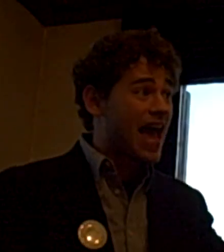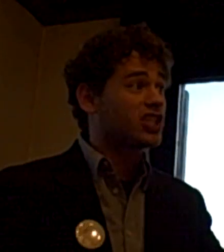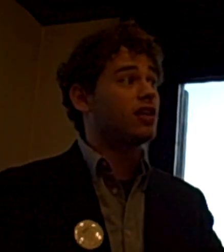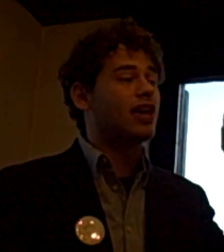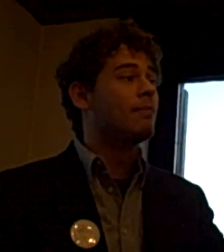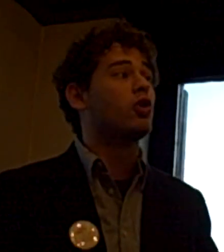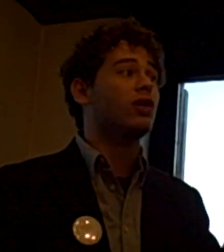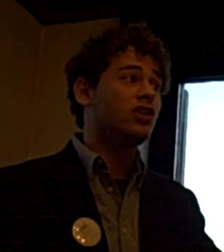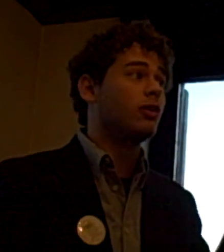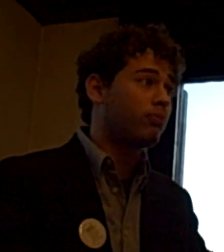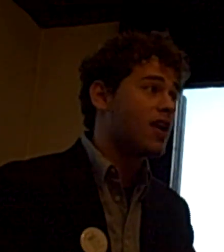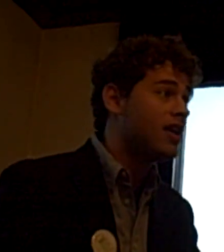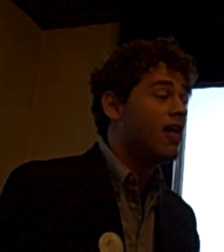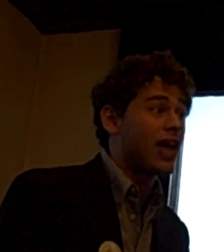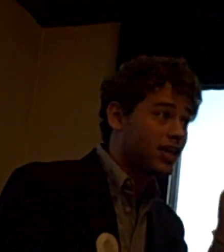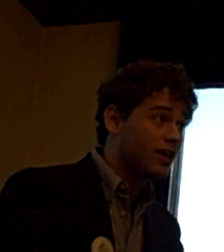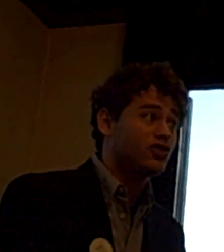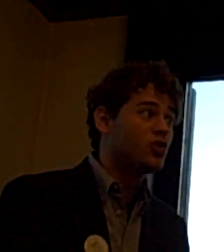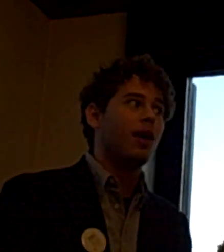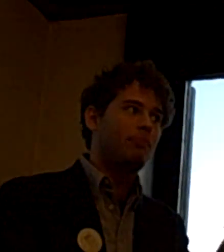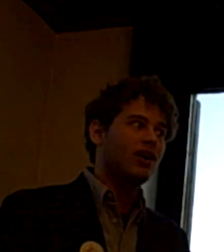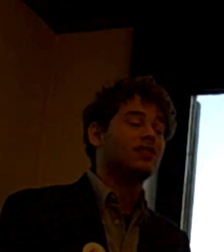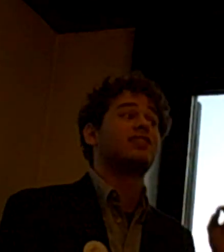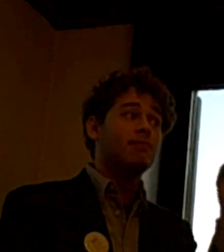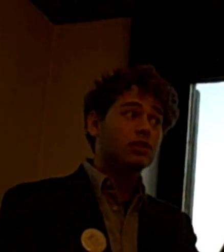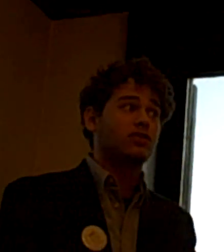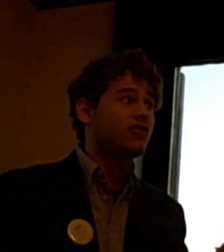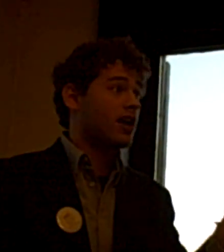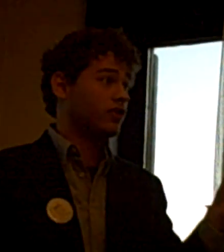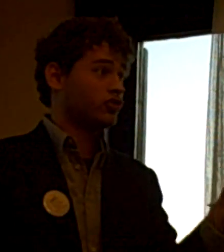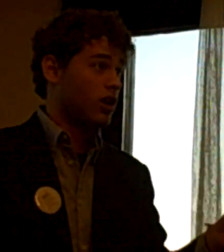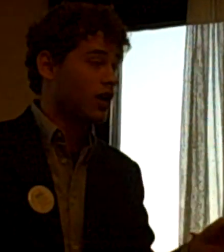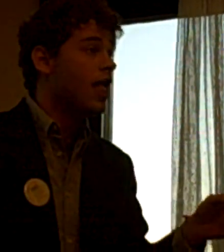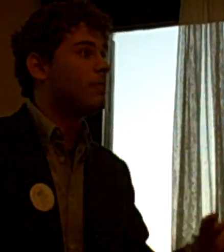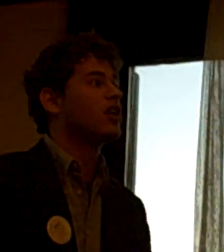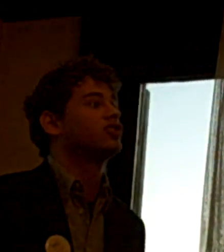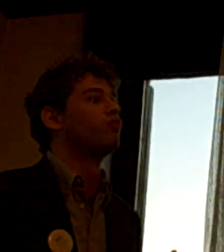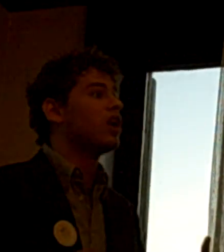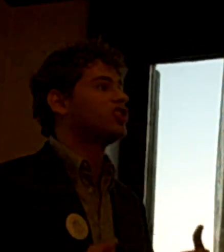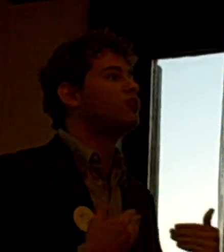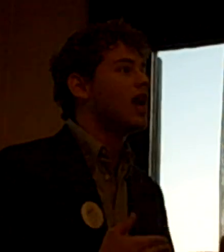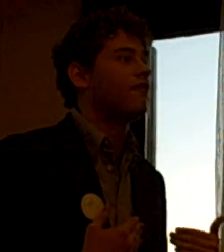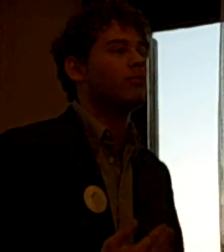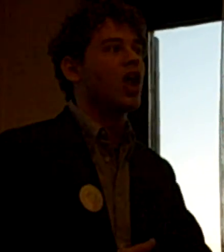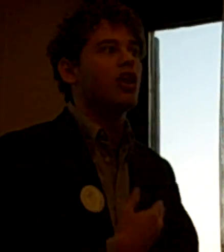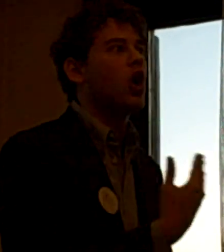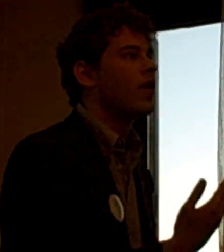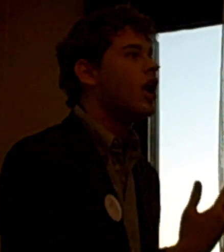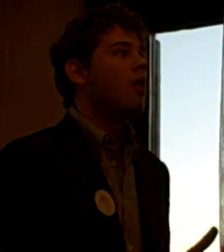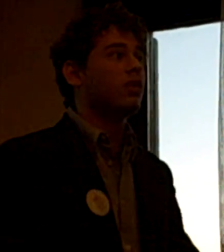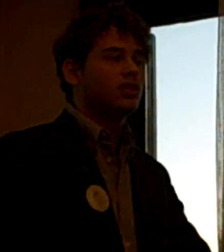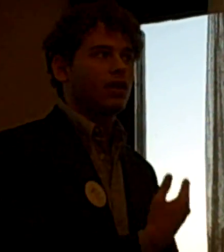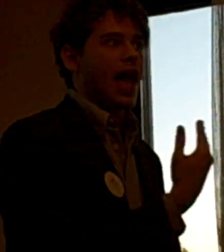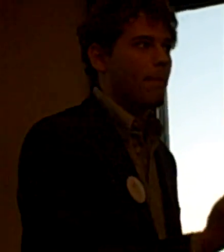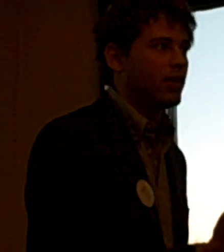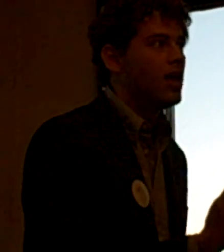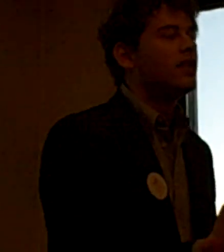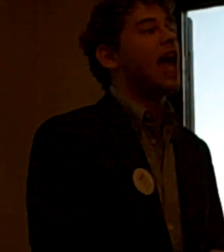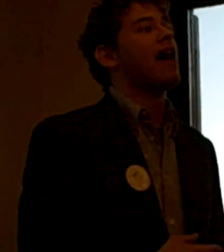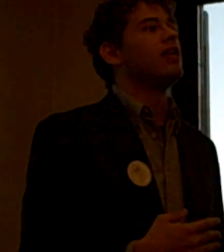actually a chemical in your brain that gives you a buzz similar to that of a drug because the rush you get from not knowing what's going to happen to having